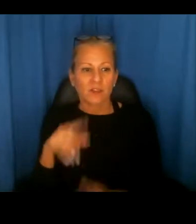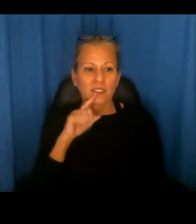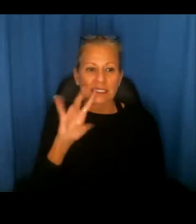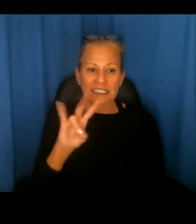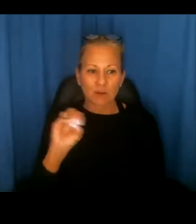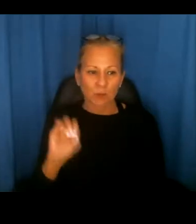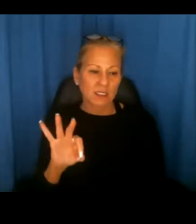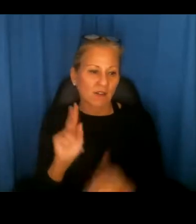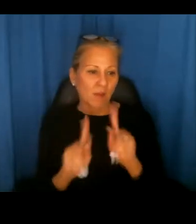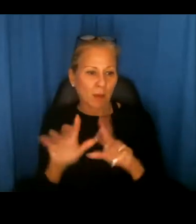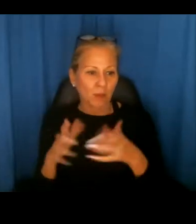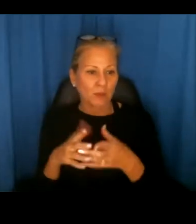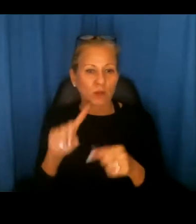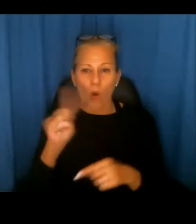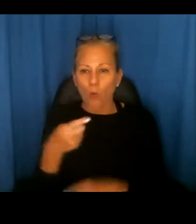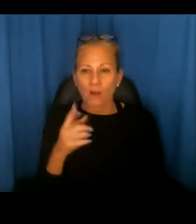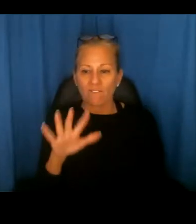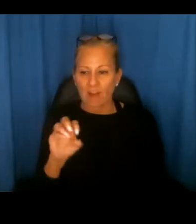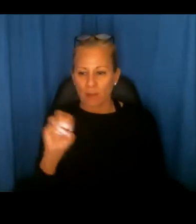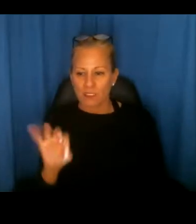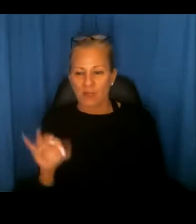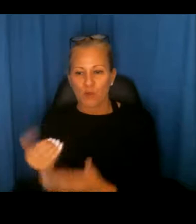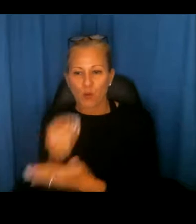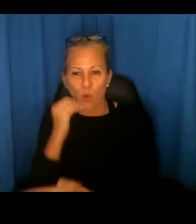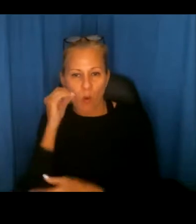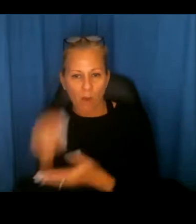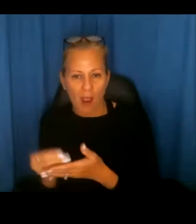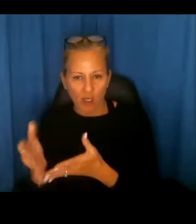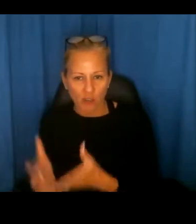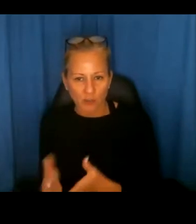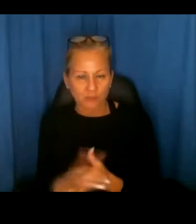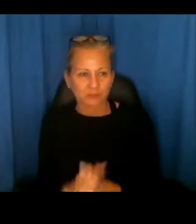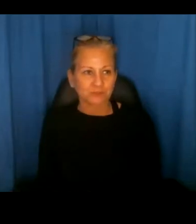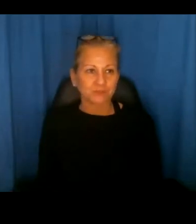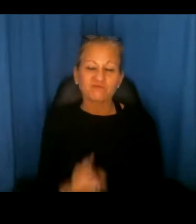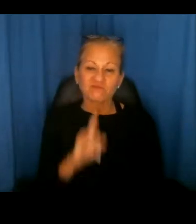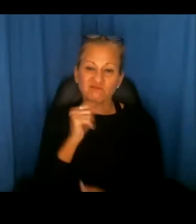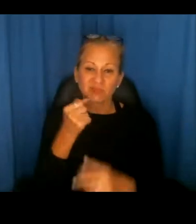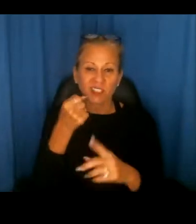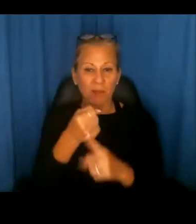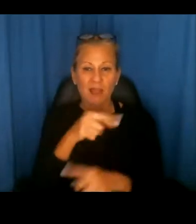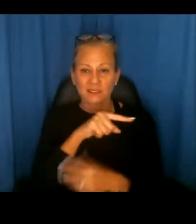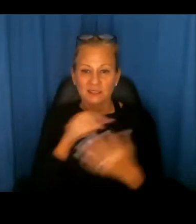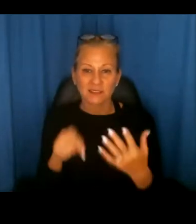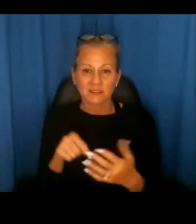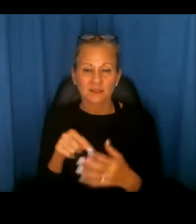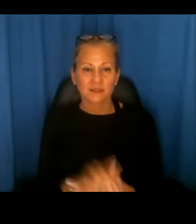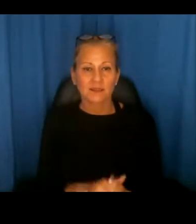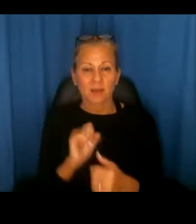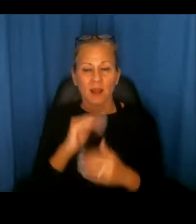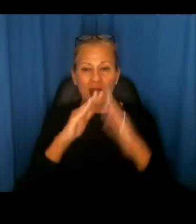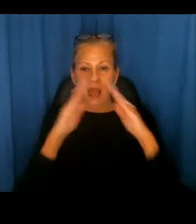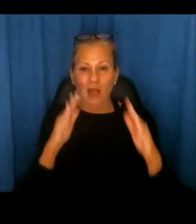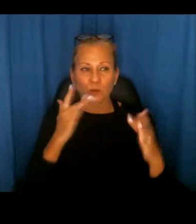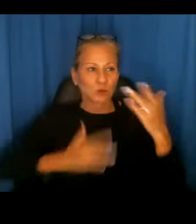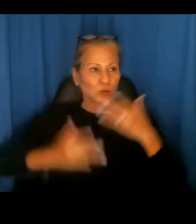% of, uh, new home buyers. So, um, acutely affected by this housing shortage. And we're, we're seeing,